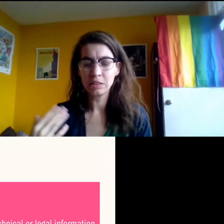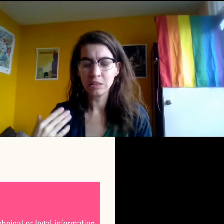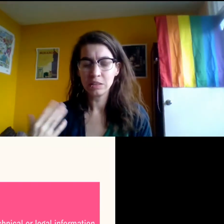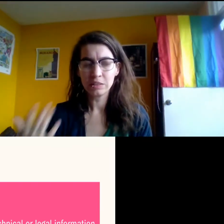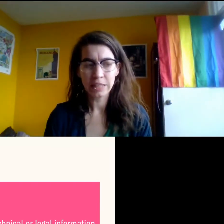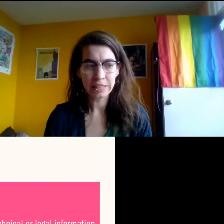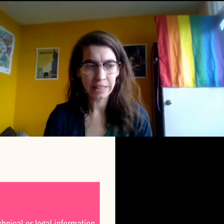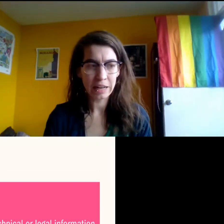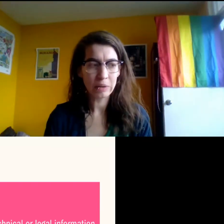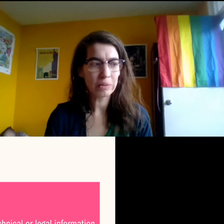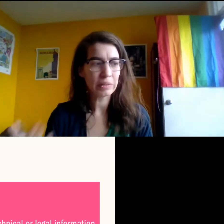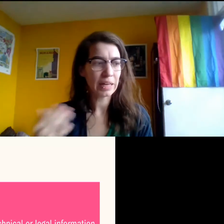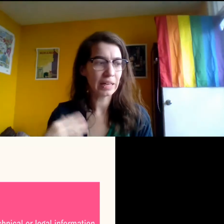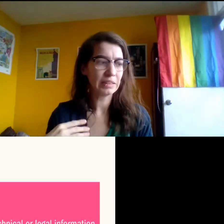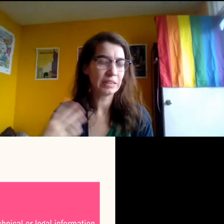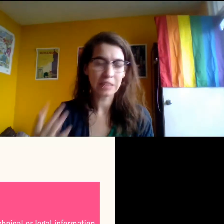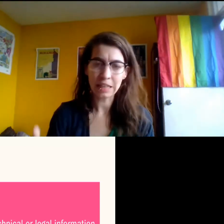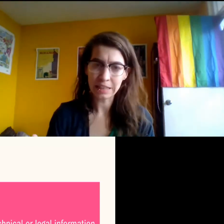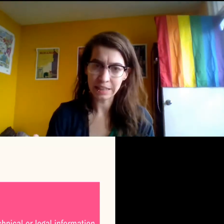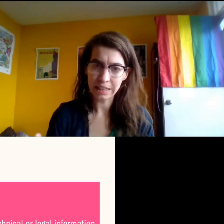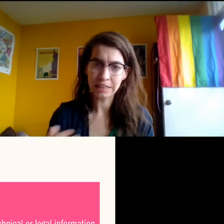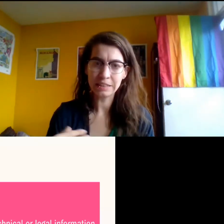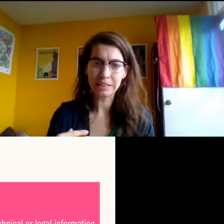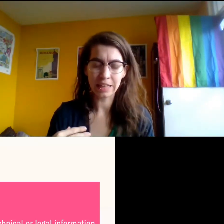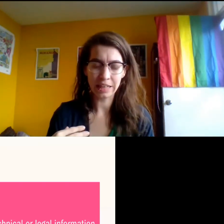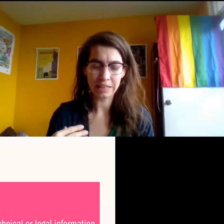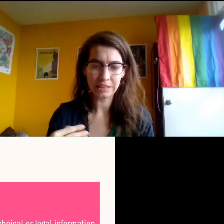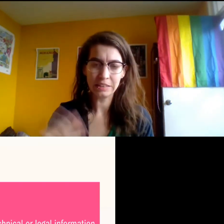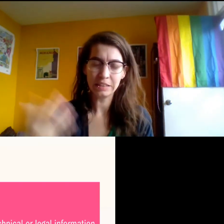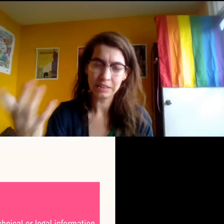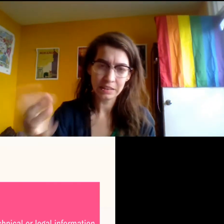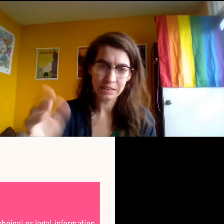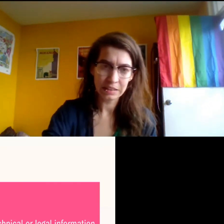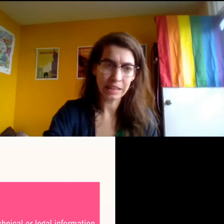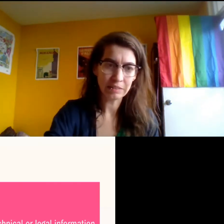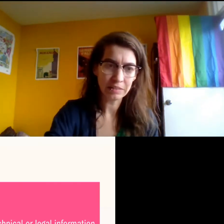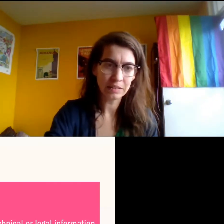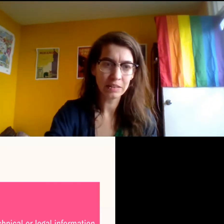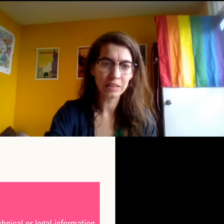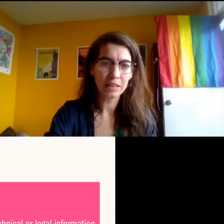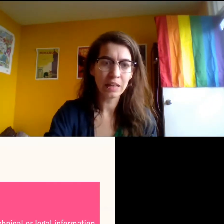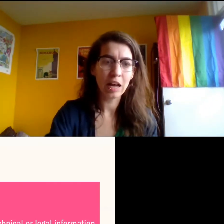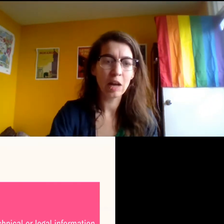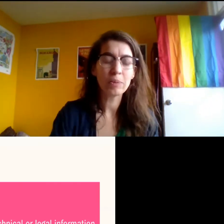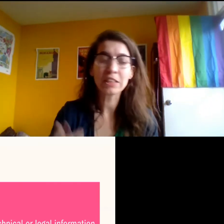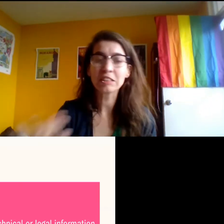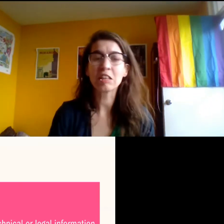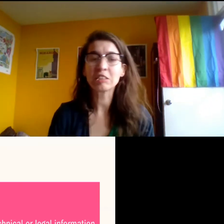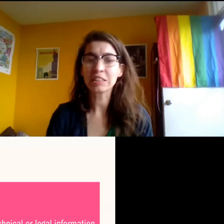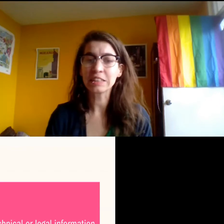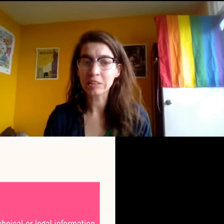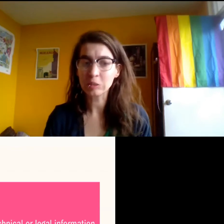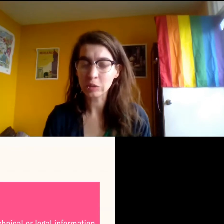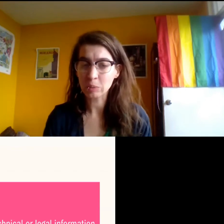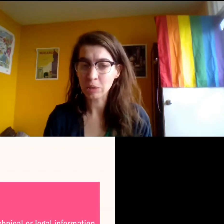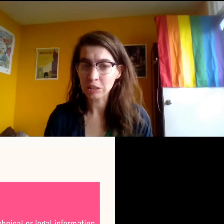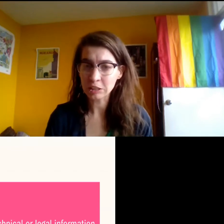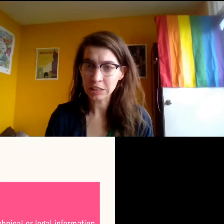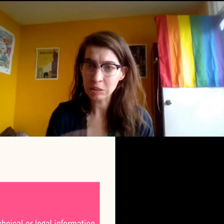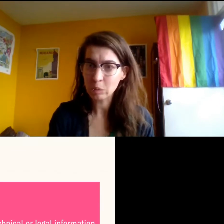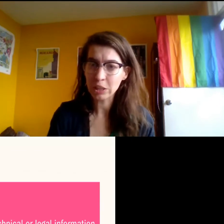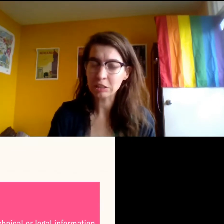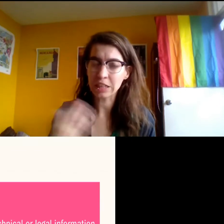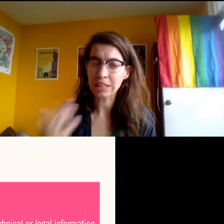laying it out and designing it. And yeah. Um, and it's not just editorial